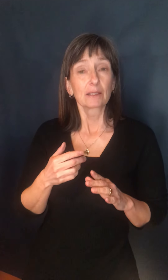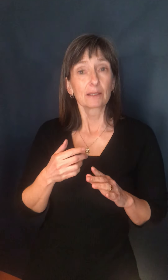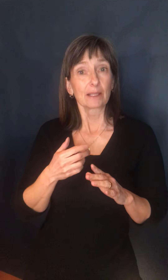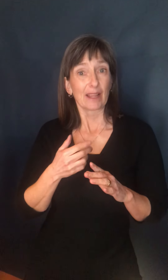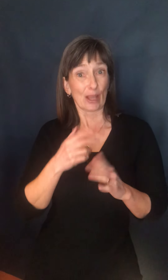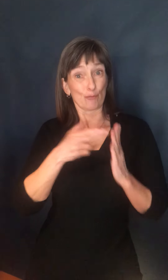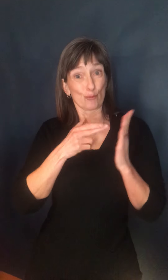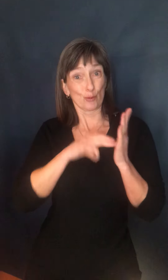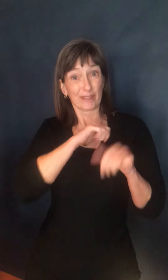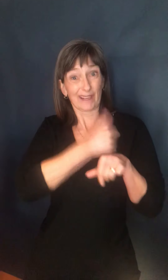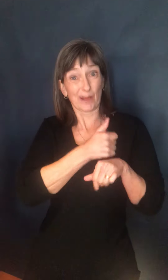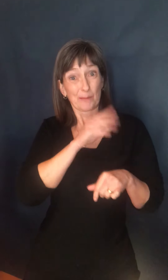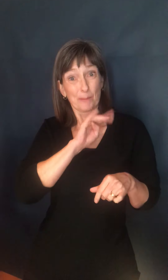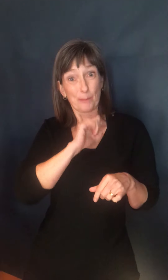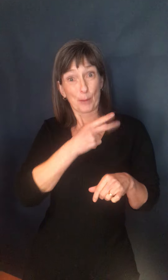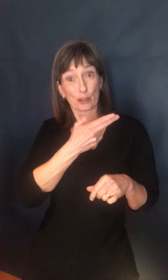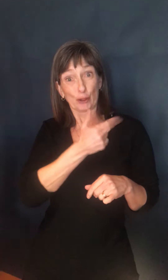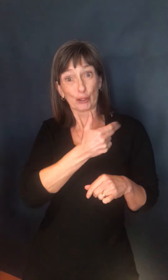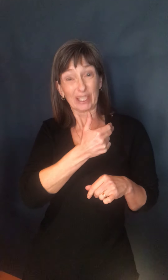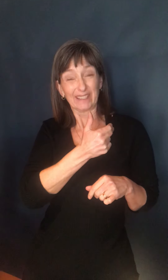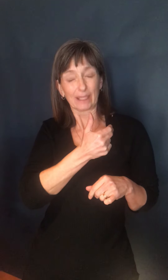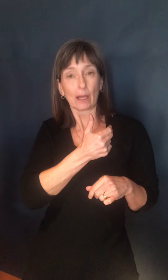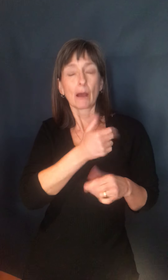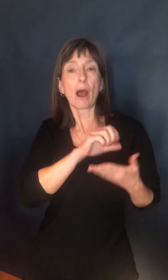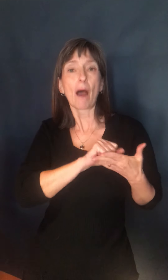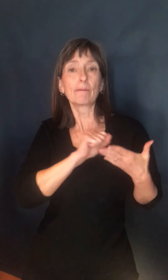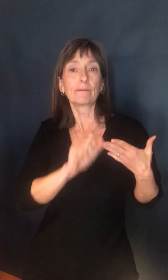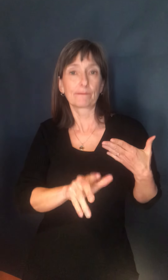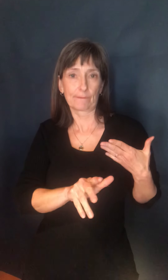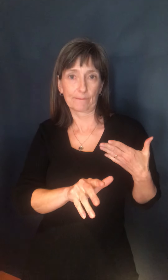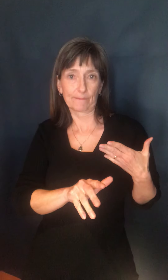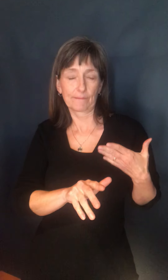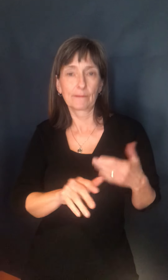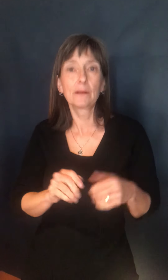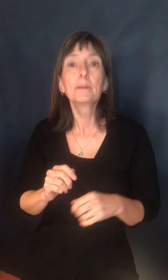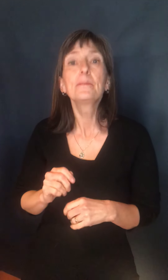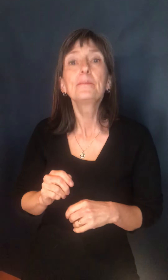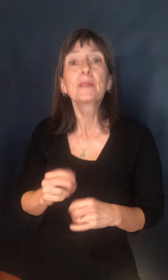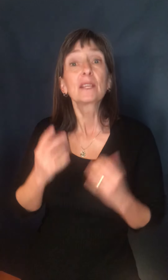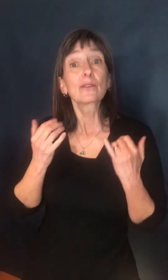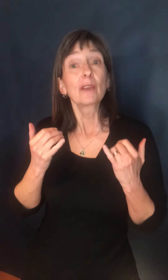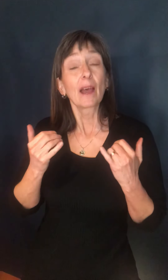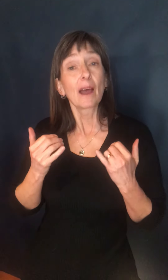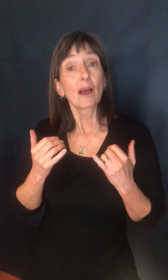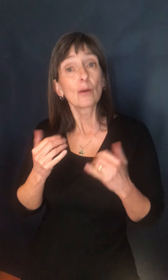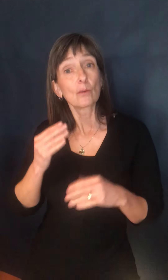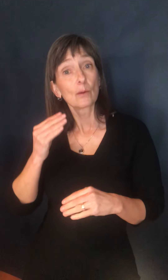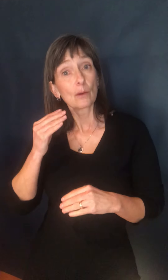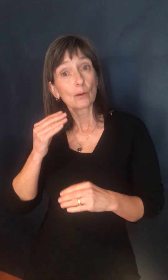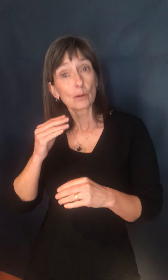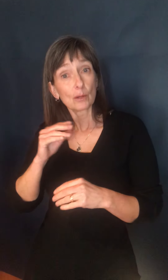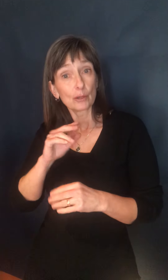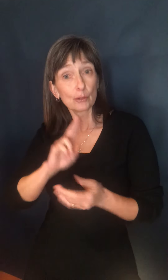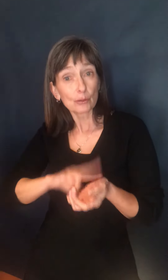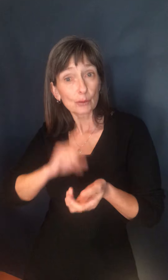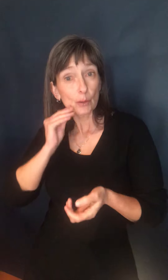13 will be repealed. With this order repealed, visitation within residential care will expand to a maximum of six